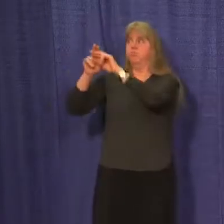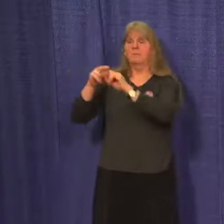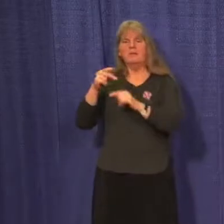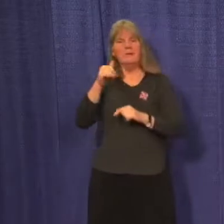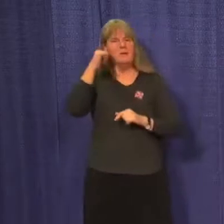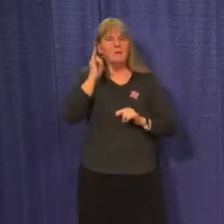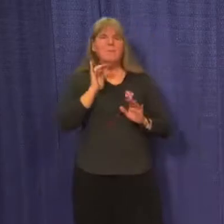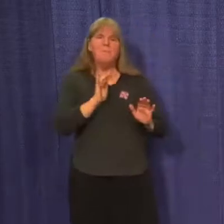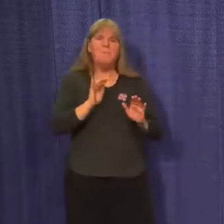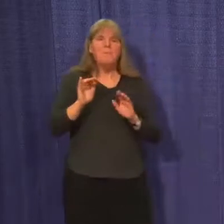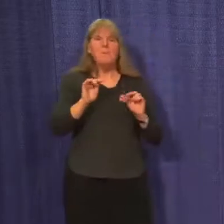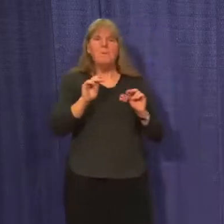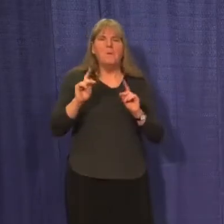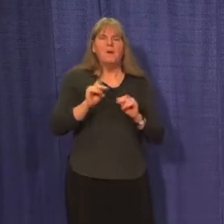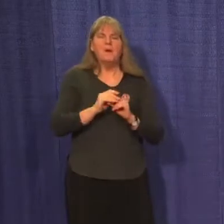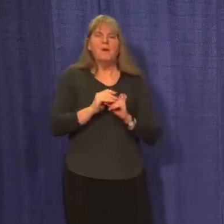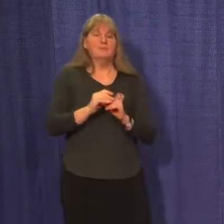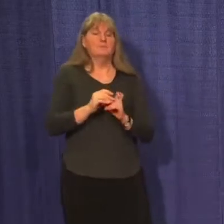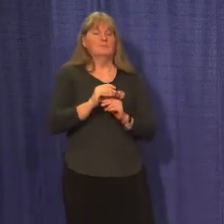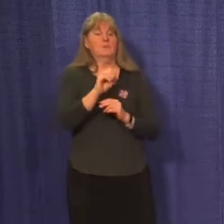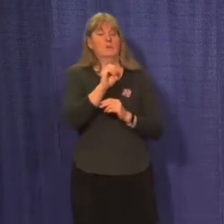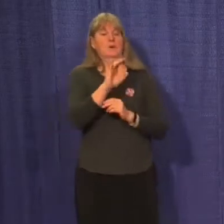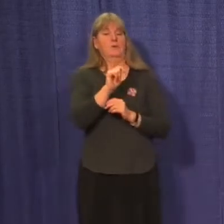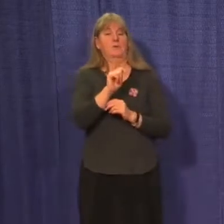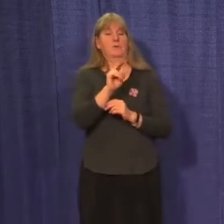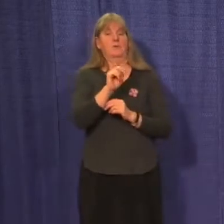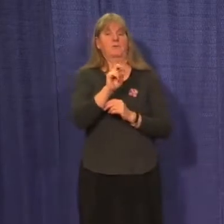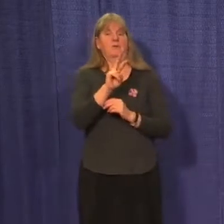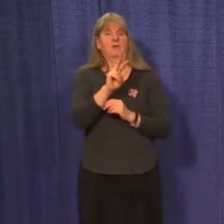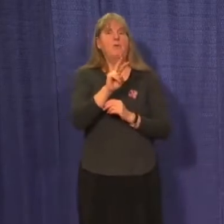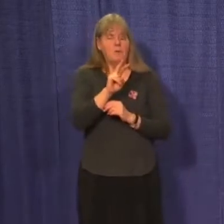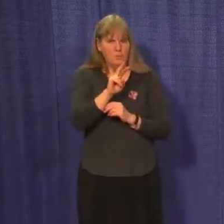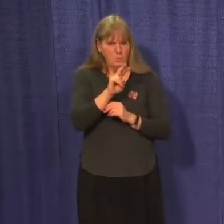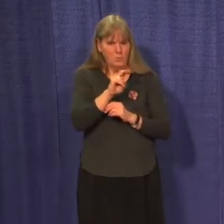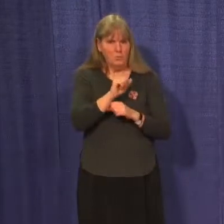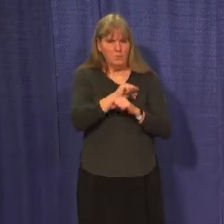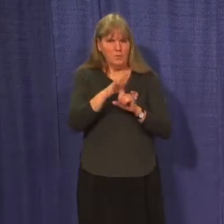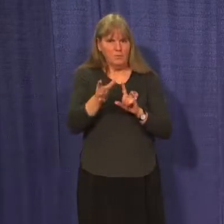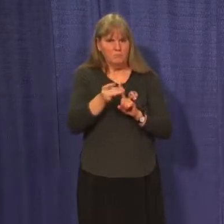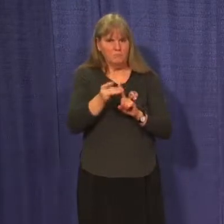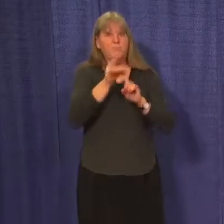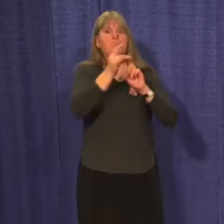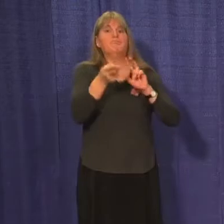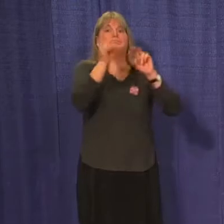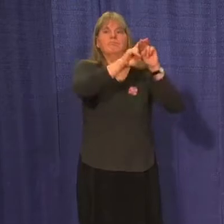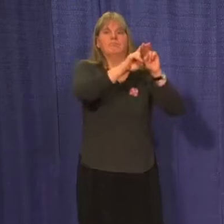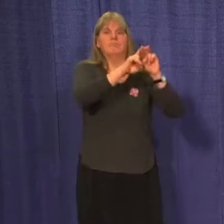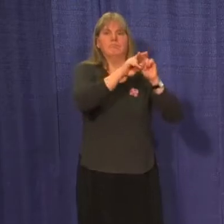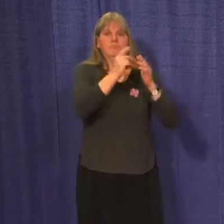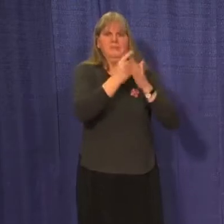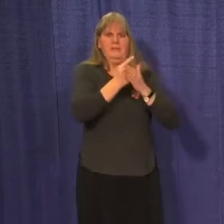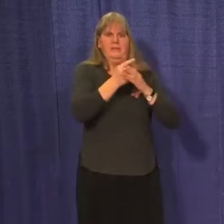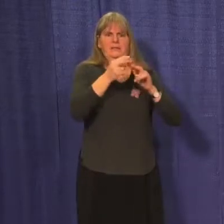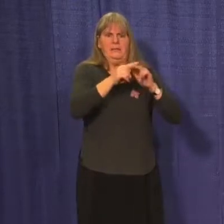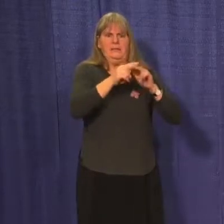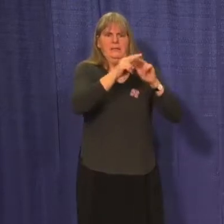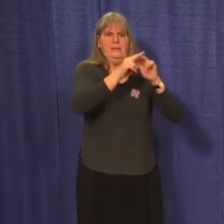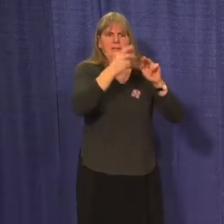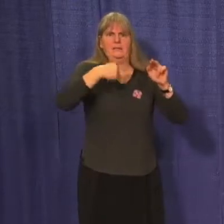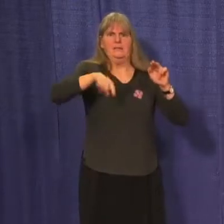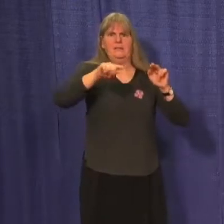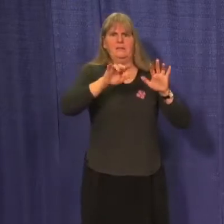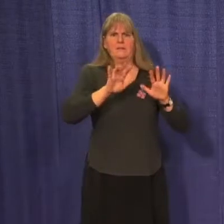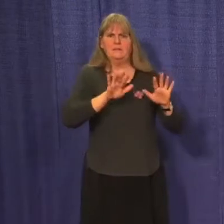During the months of October and November, we saw a stuttering rise in cases week over week, and this left a feeling of